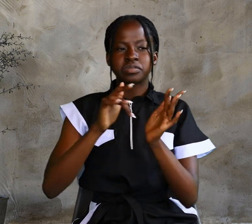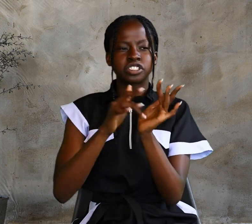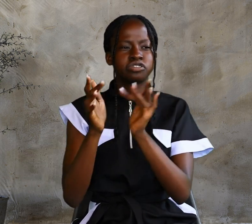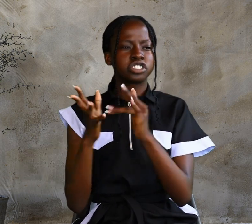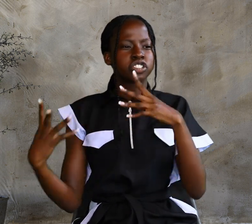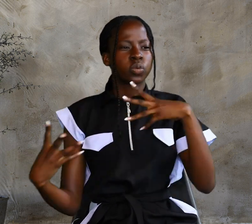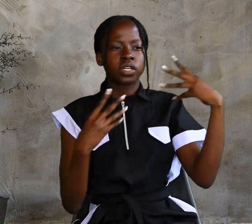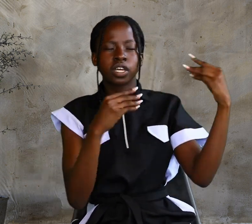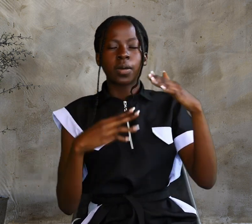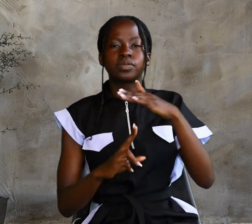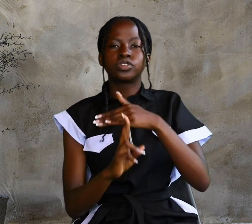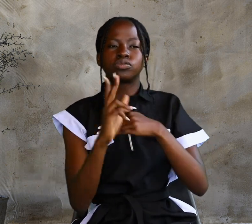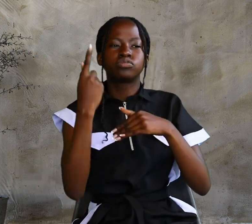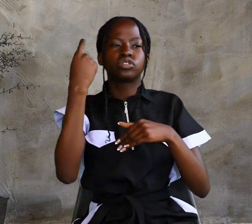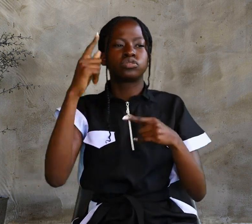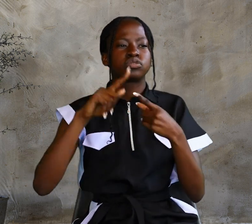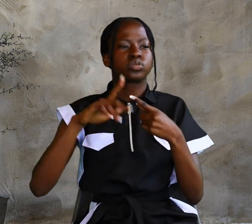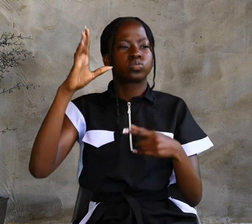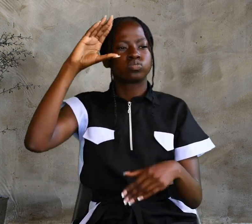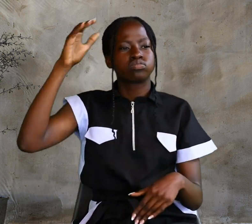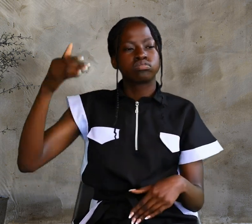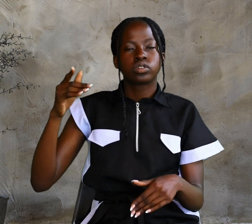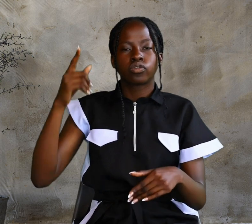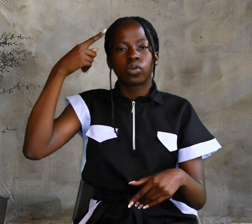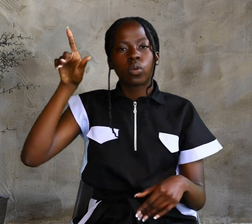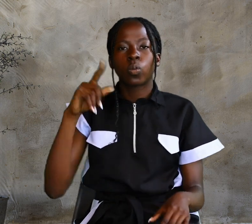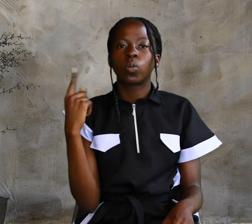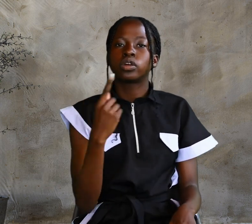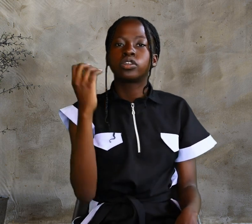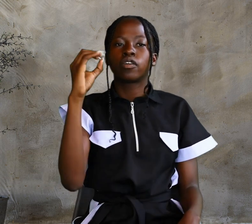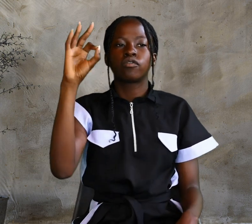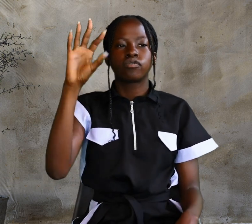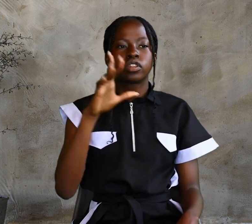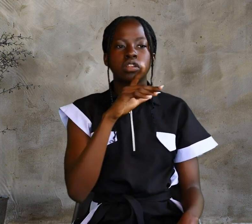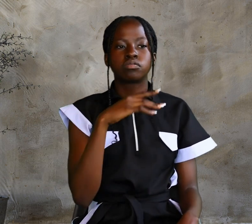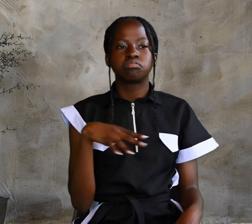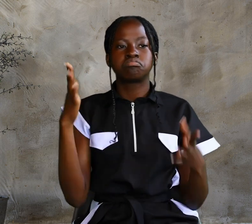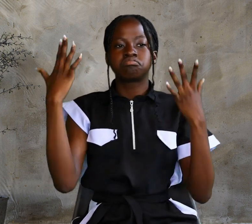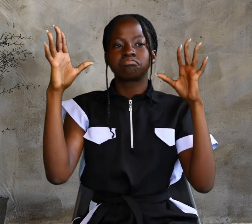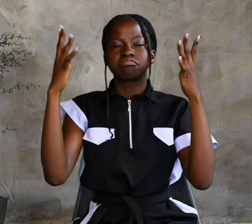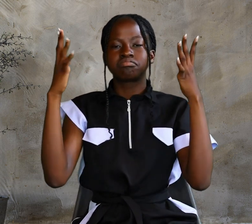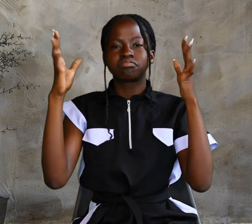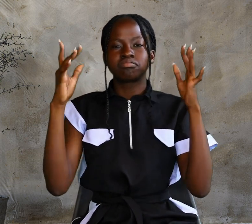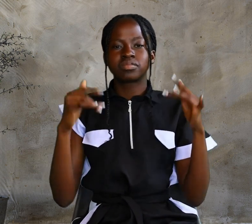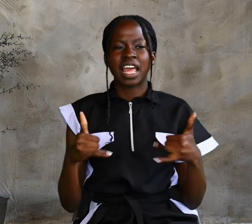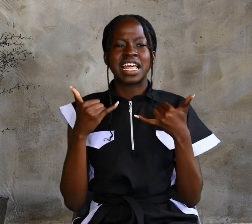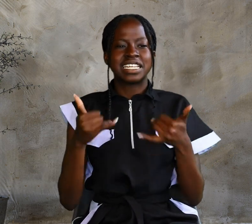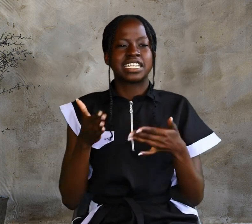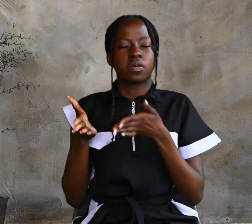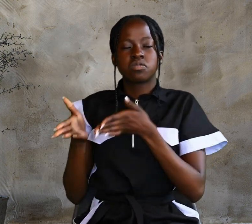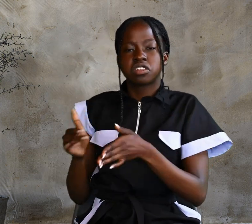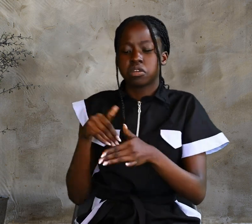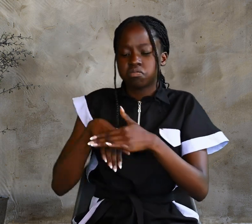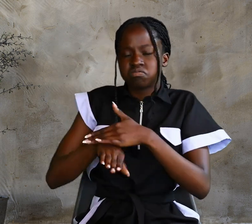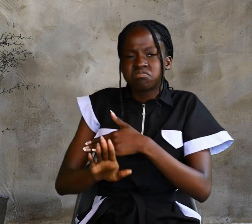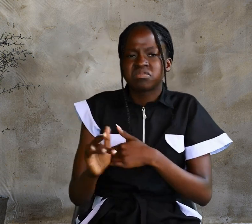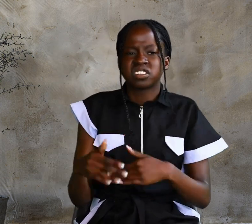Jesus went up to Jerusalem for one of the Jewish festivals. Now there is, in